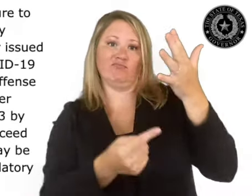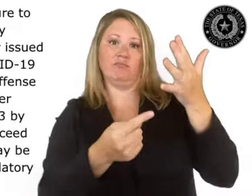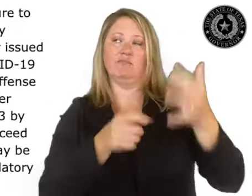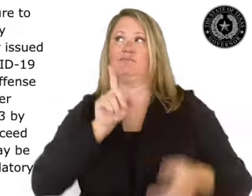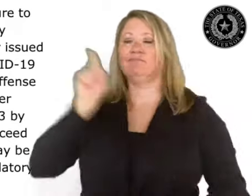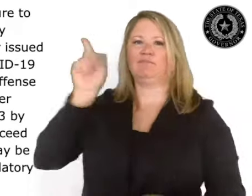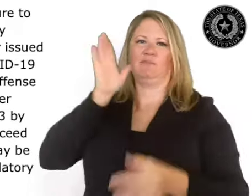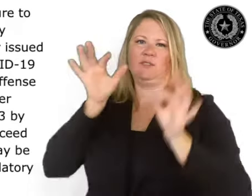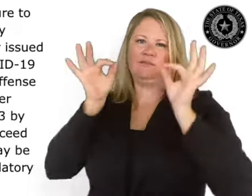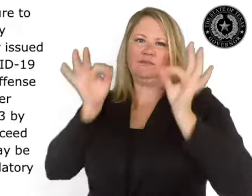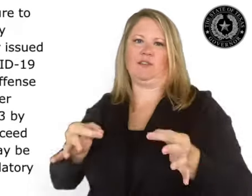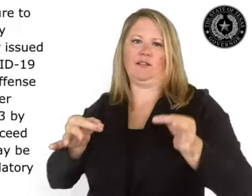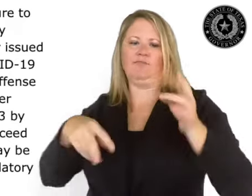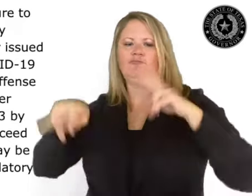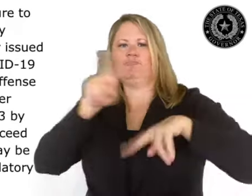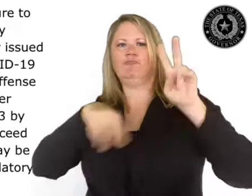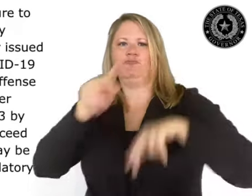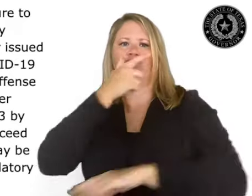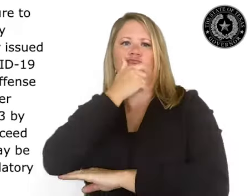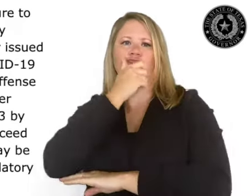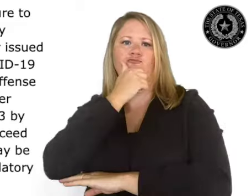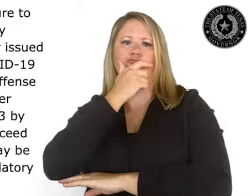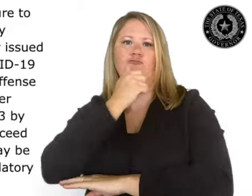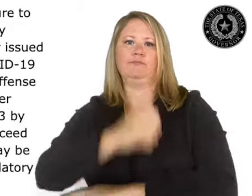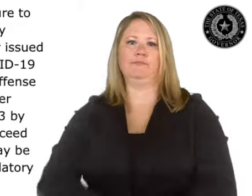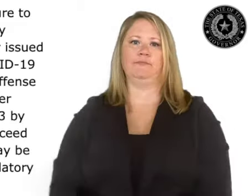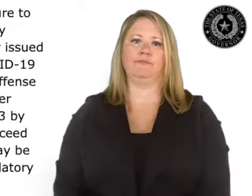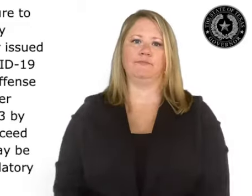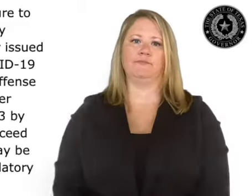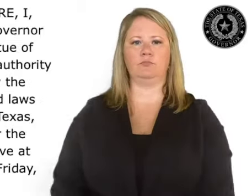and may be subject to regulatory enforcement.